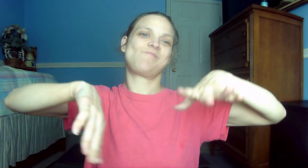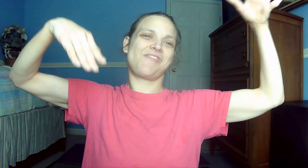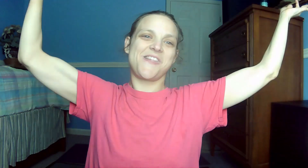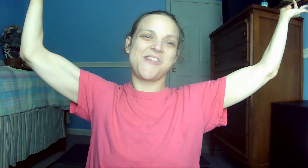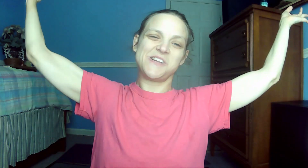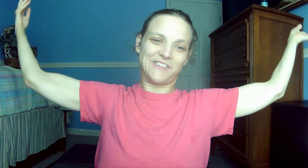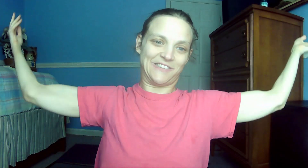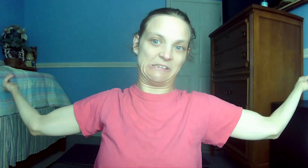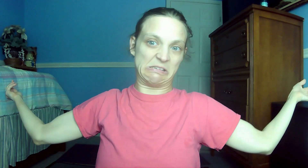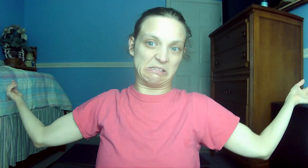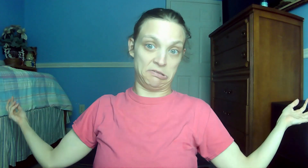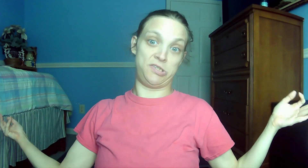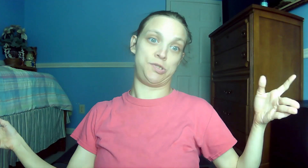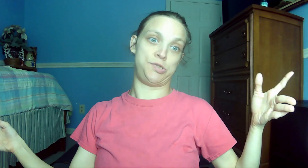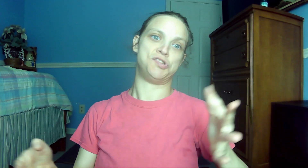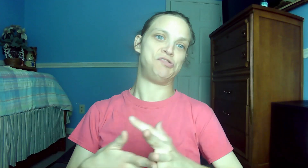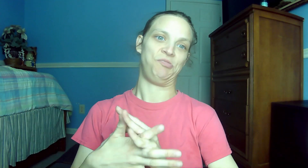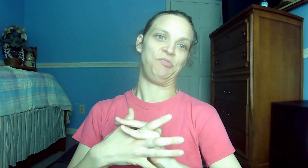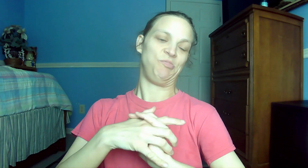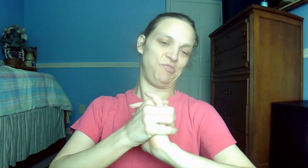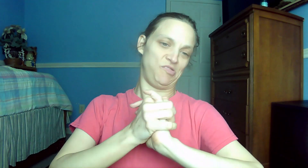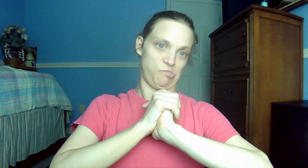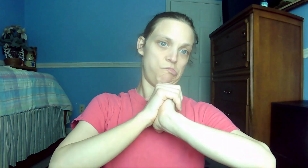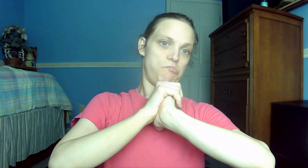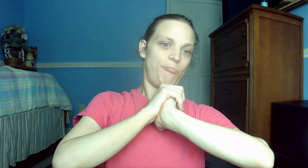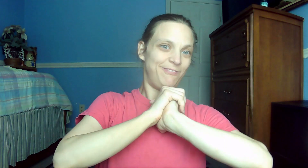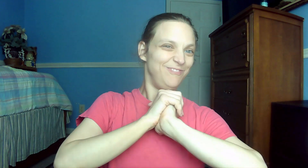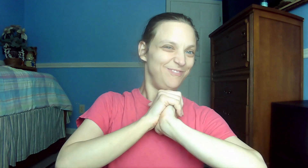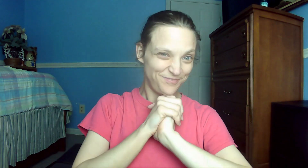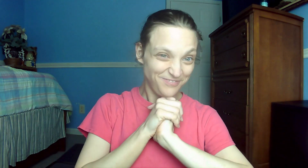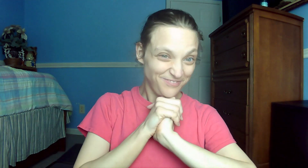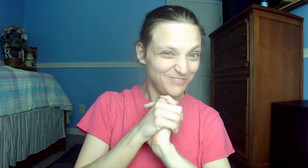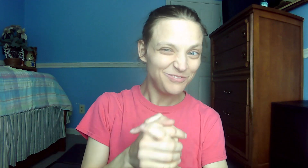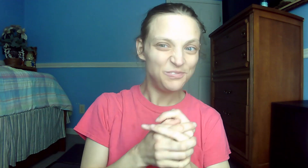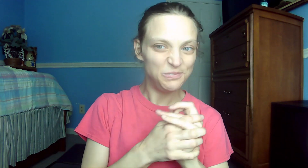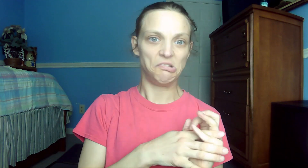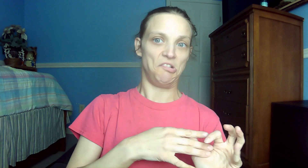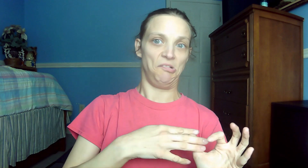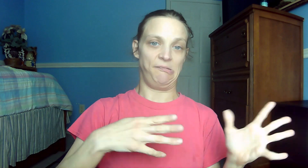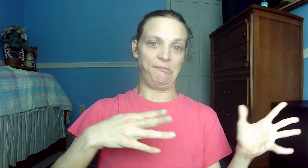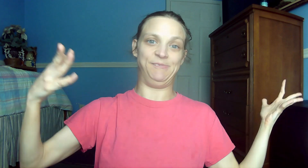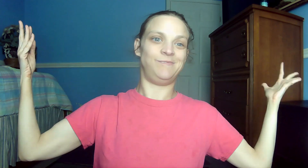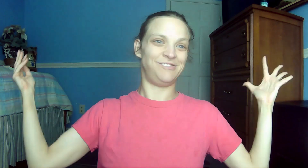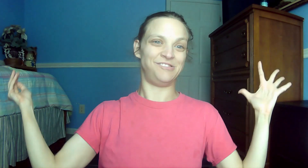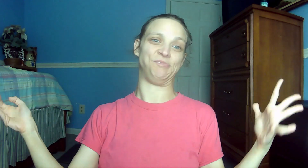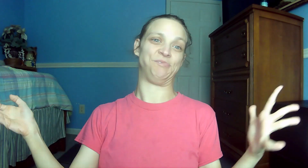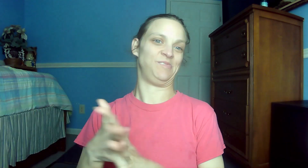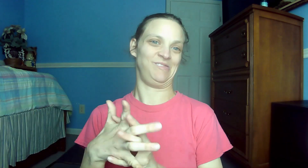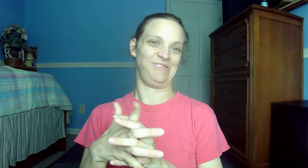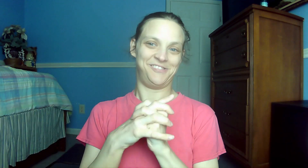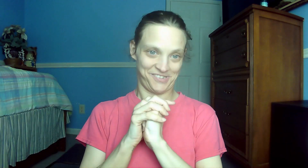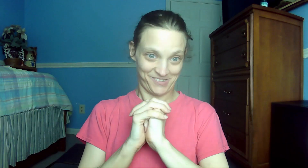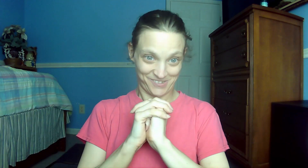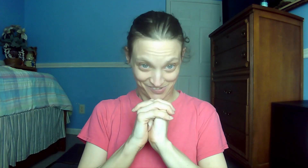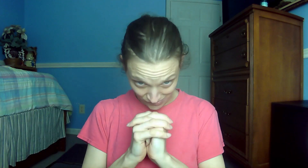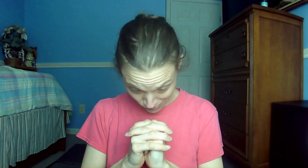.6 Do not be anxious about anything, but in every situation, by prayer and petition, with thanksgiving,